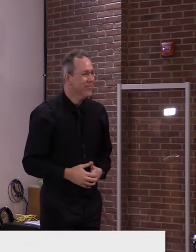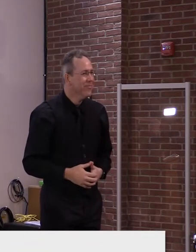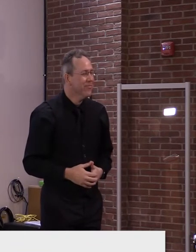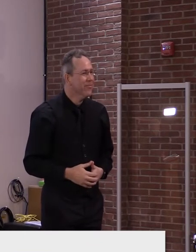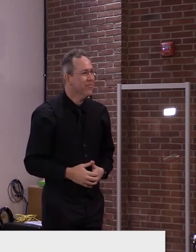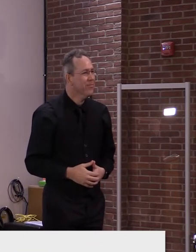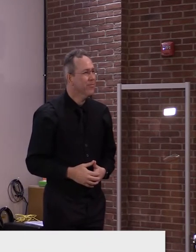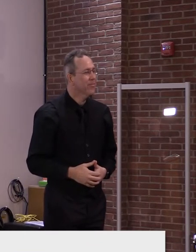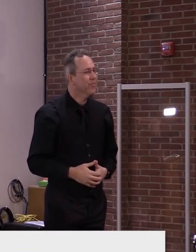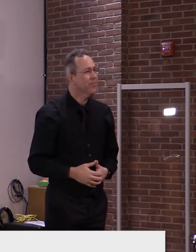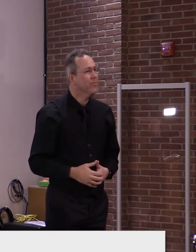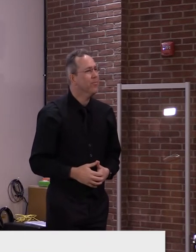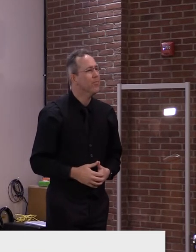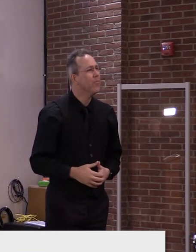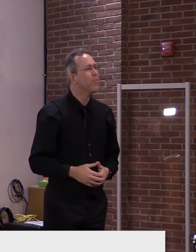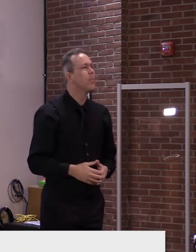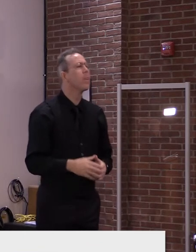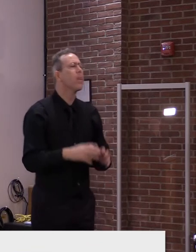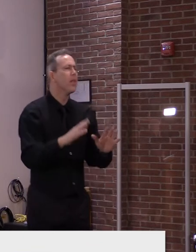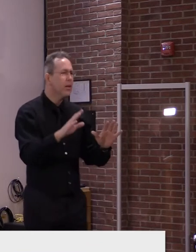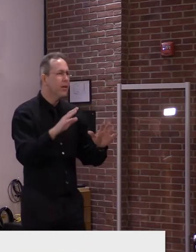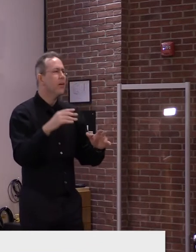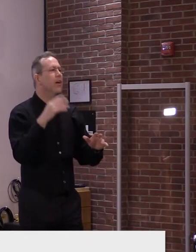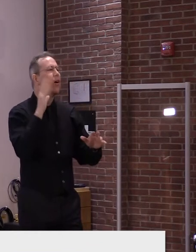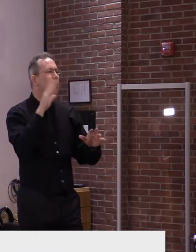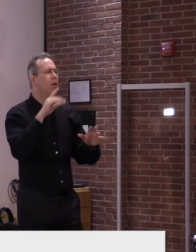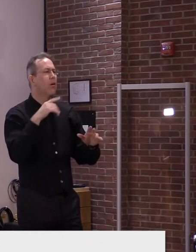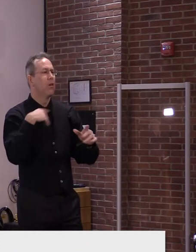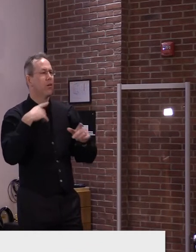or through on site, but there will be a verification process.